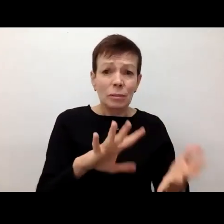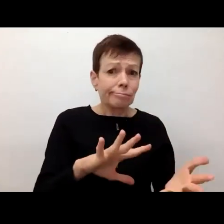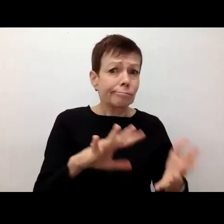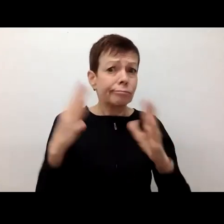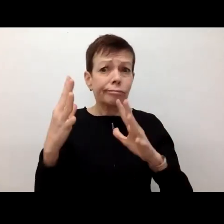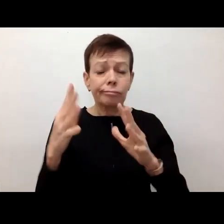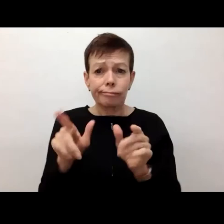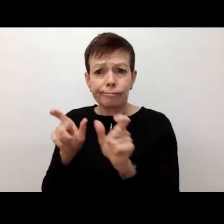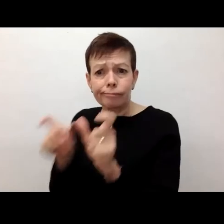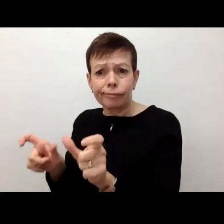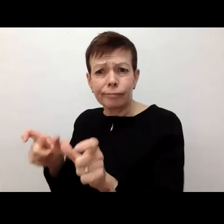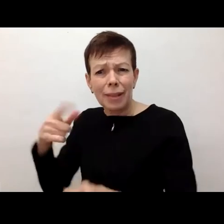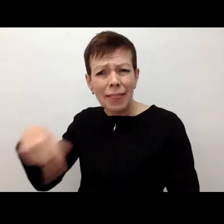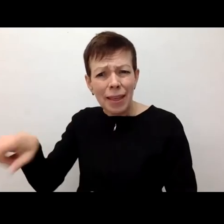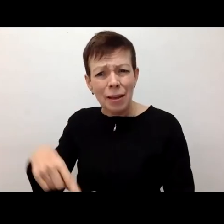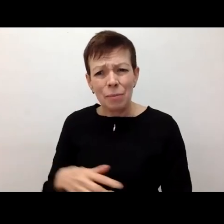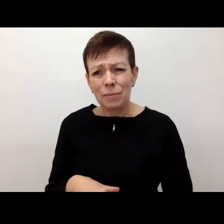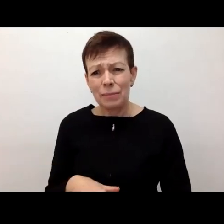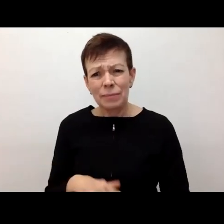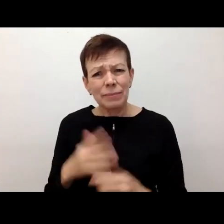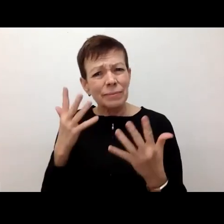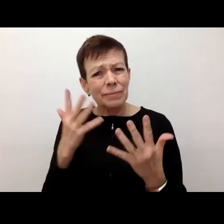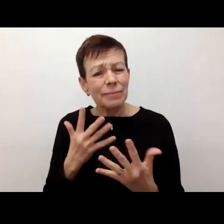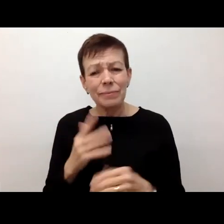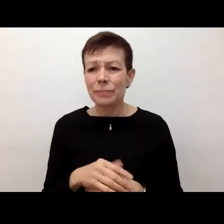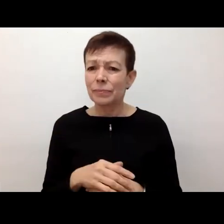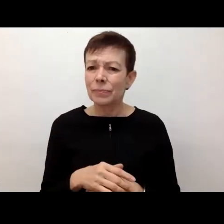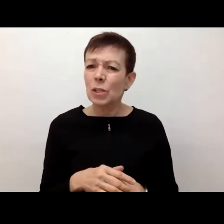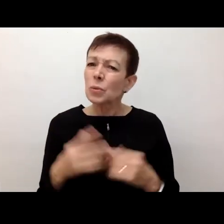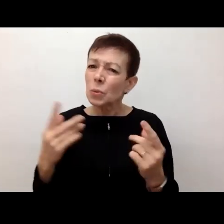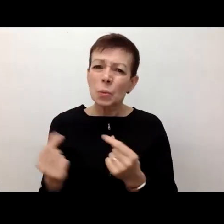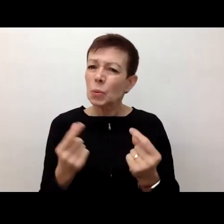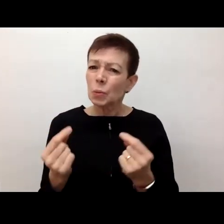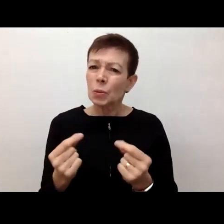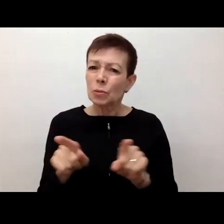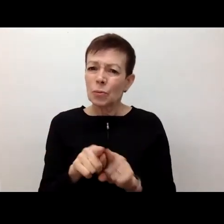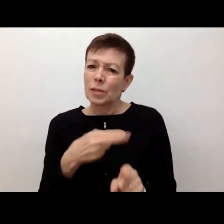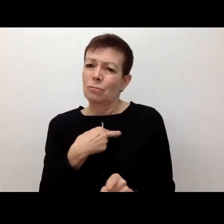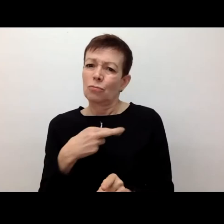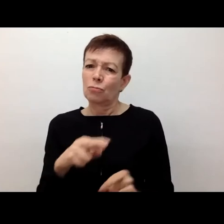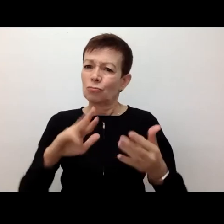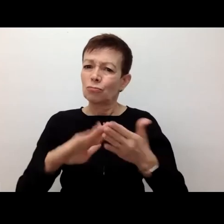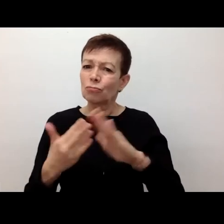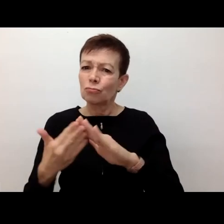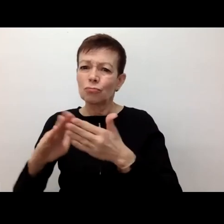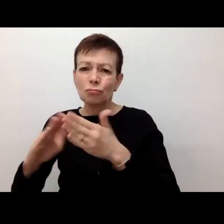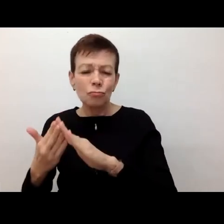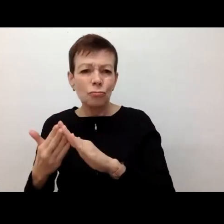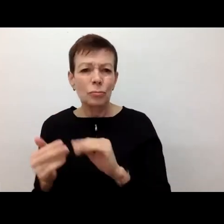cost to them. So what are we willing as a faith communities to do? How do we